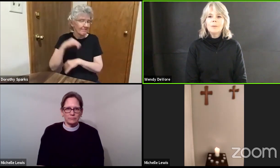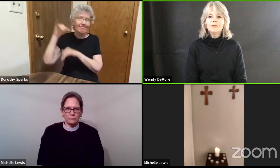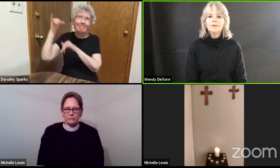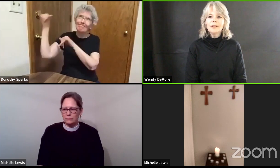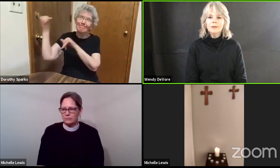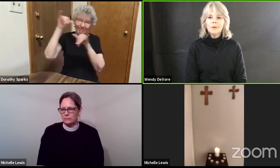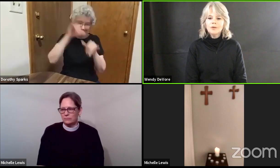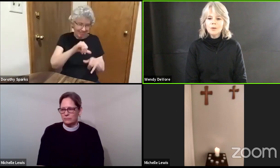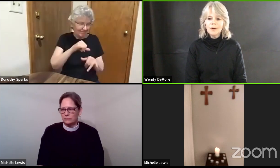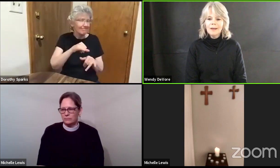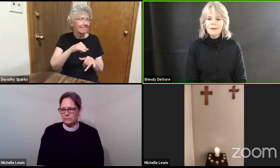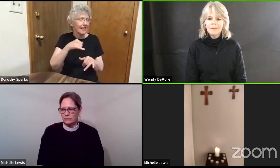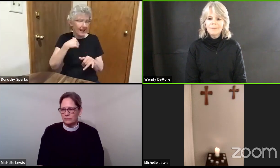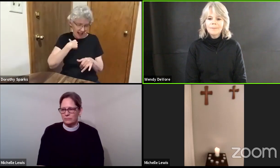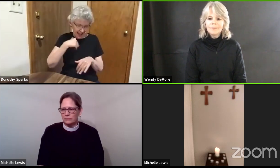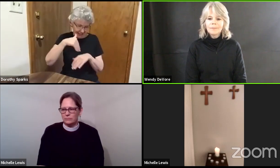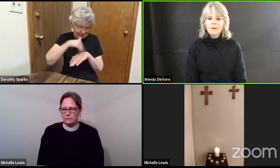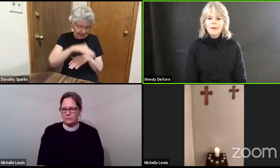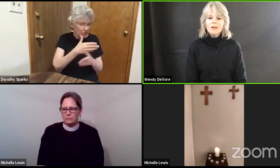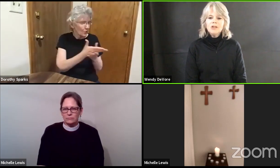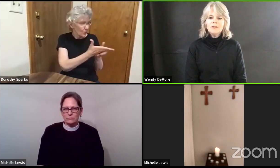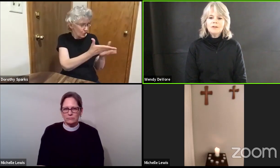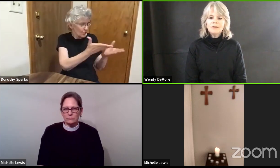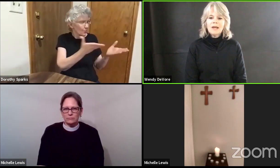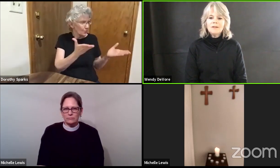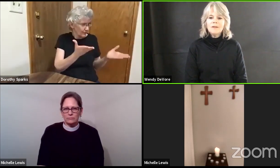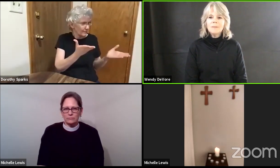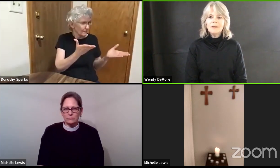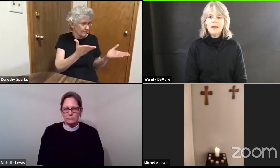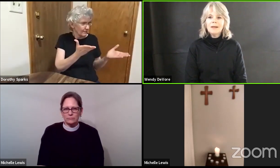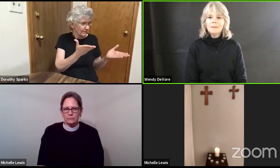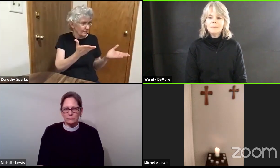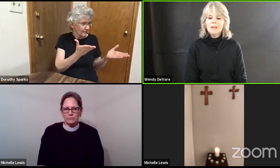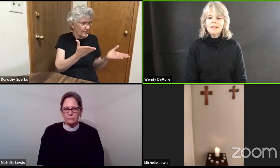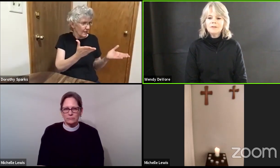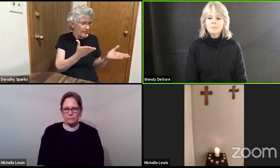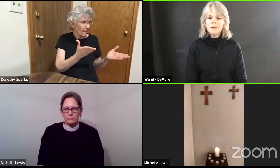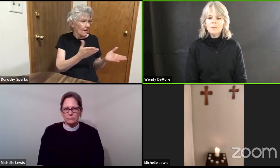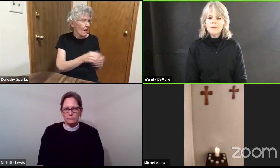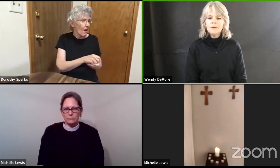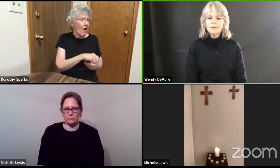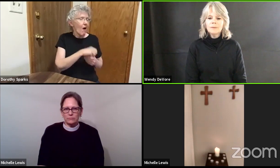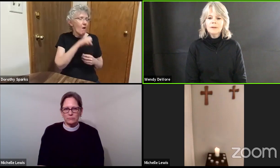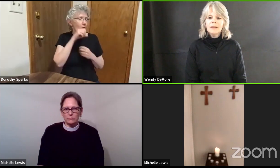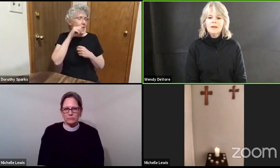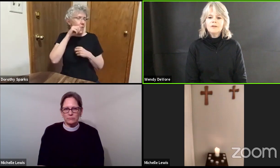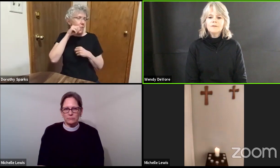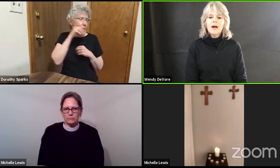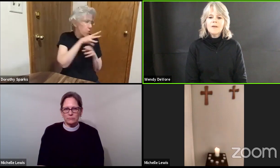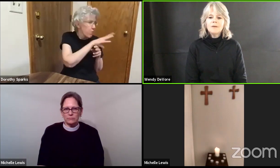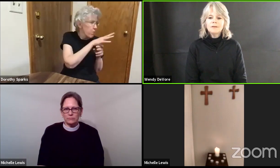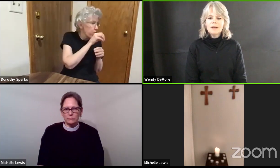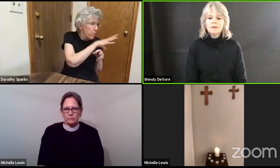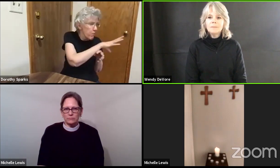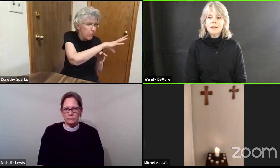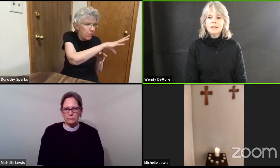were filled with joy Jesus said to them again peace be with you as the father sent me